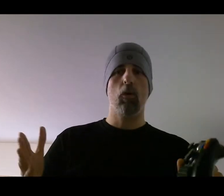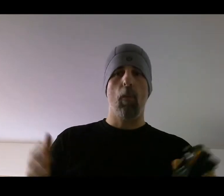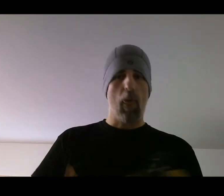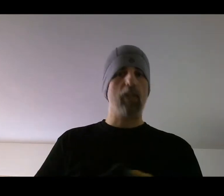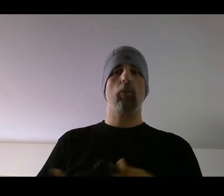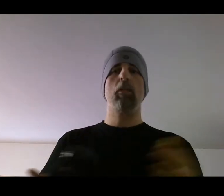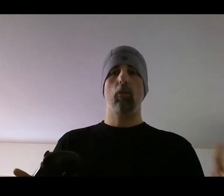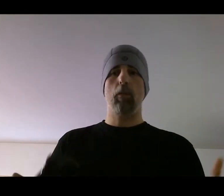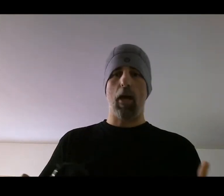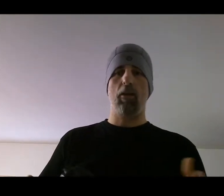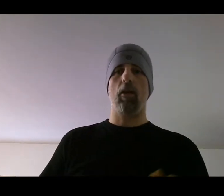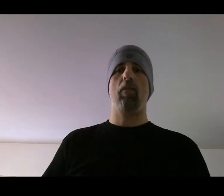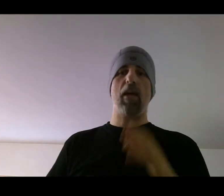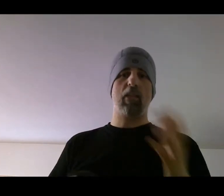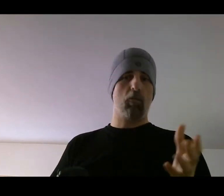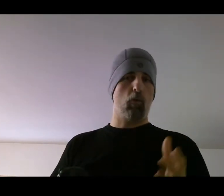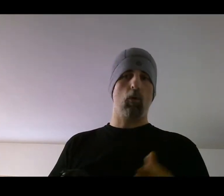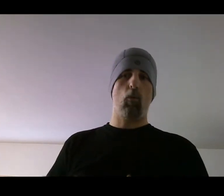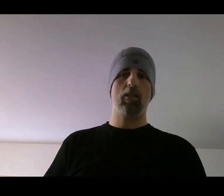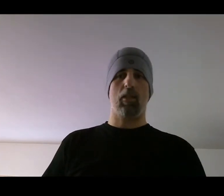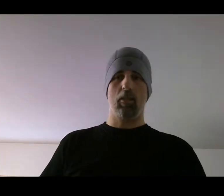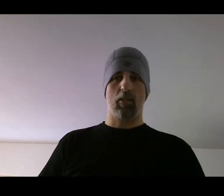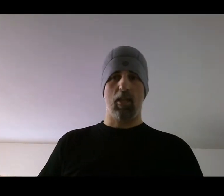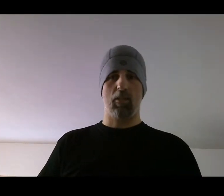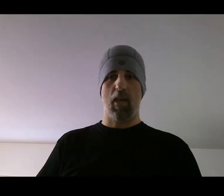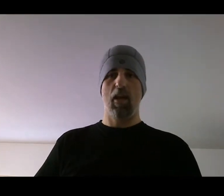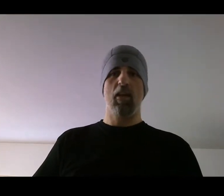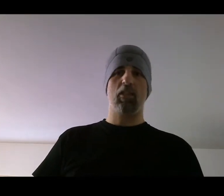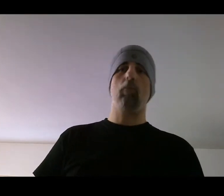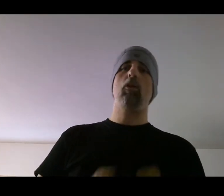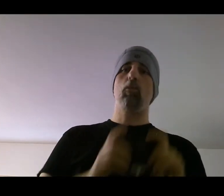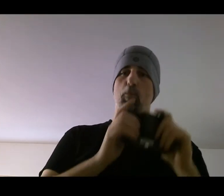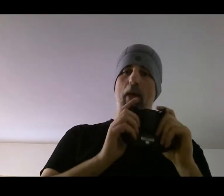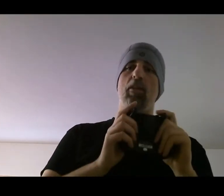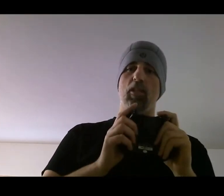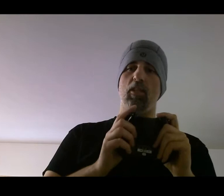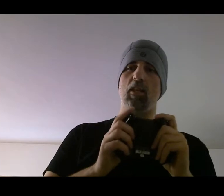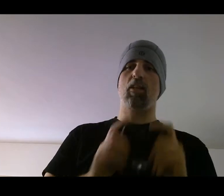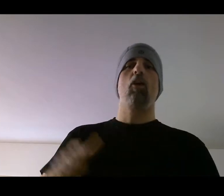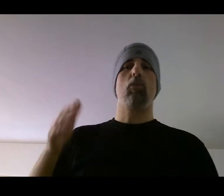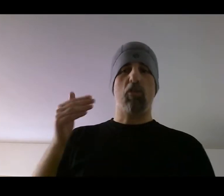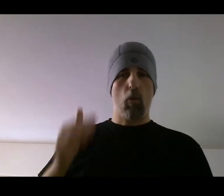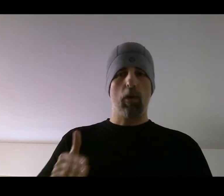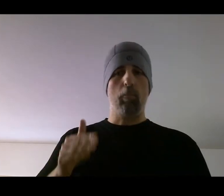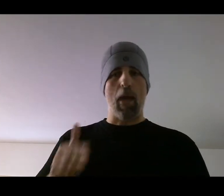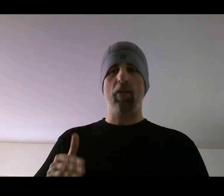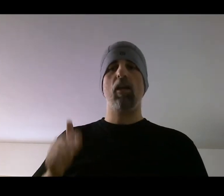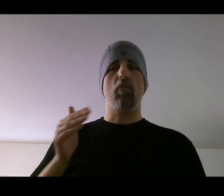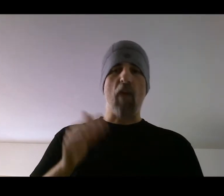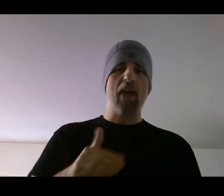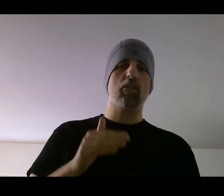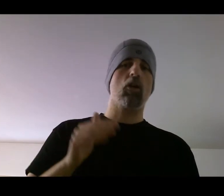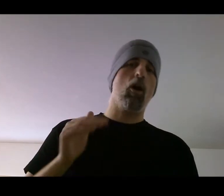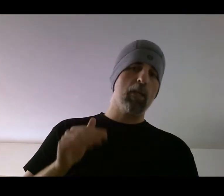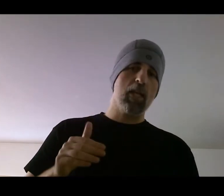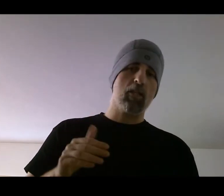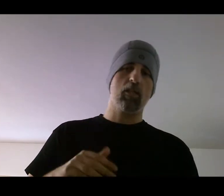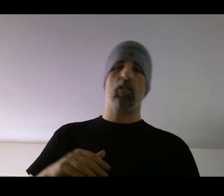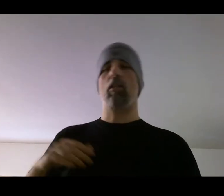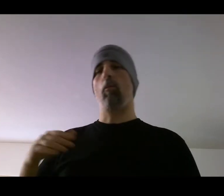I should be doing better. And that's how four was in the sense that someone who was better at the sticks was throwing better and faster combinations than someone